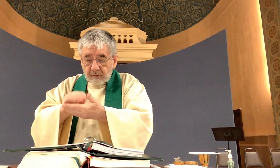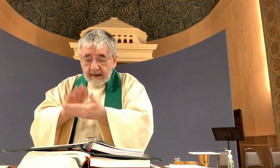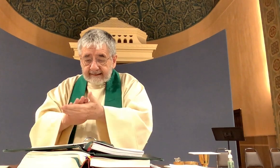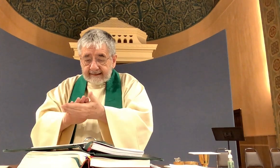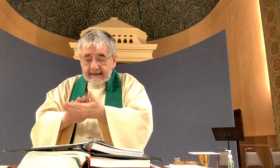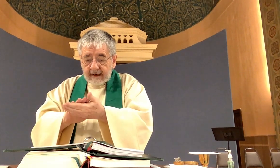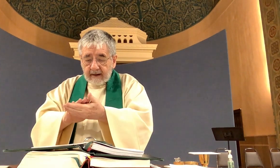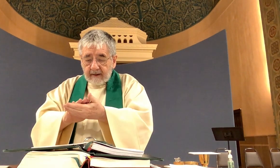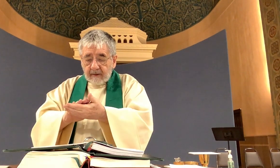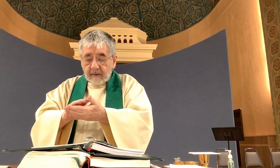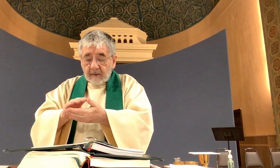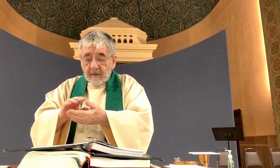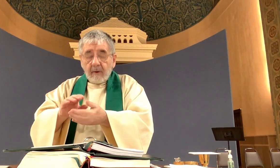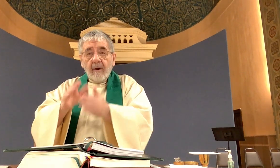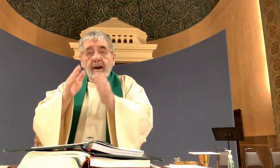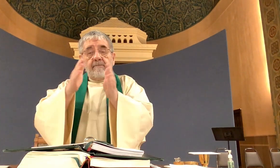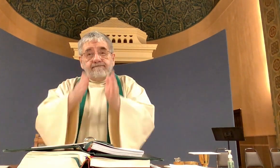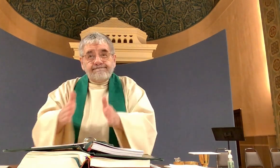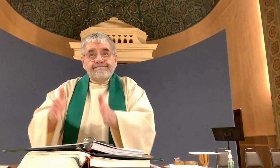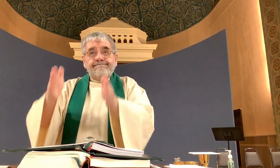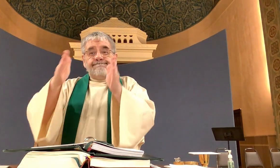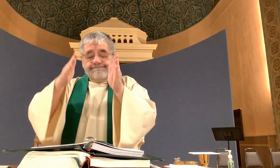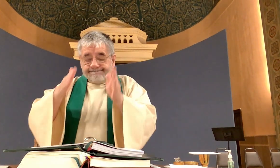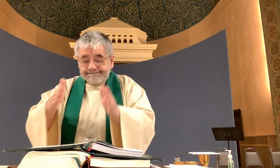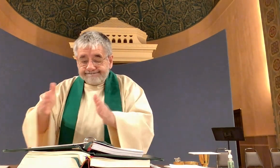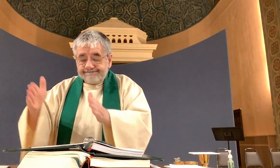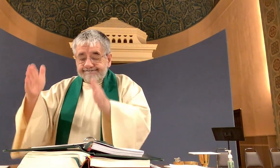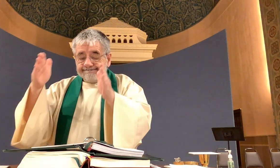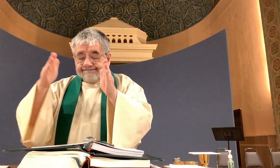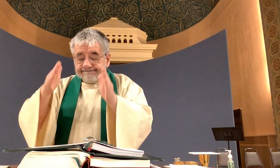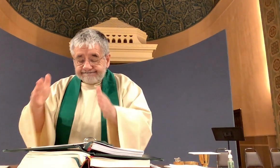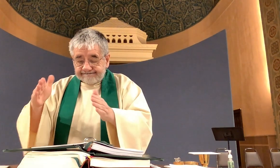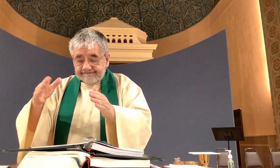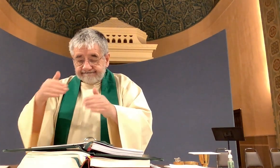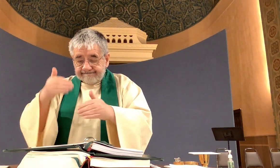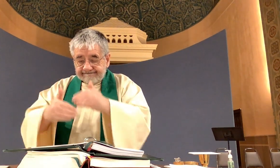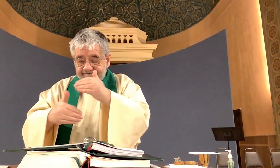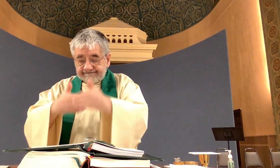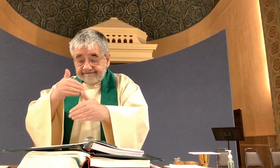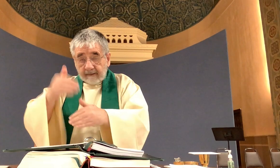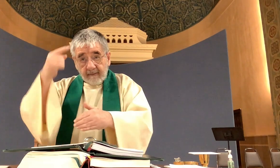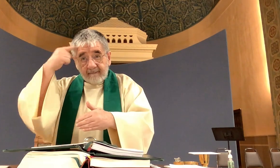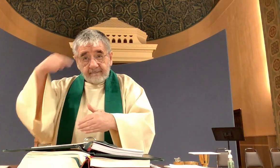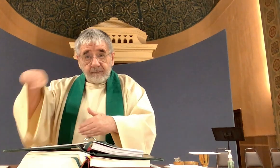to write it down in an orderly sequence for you.